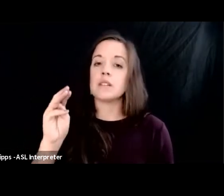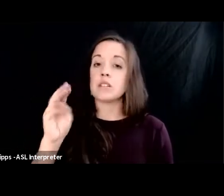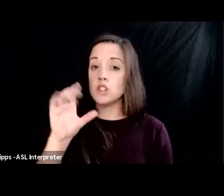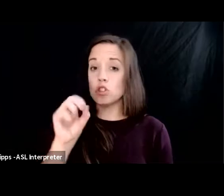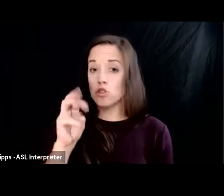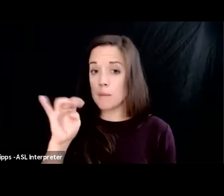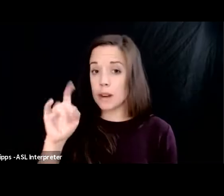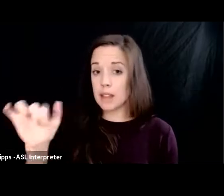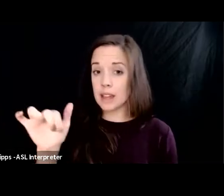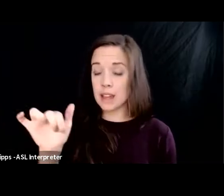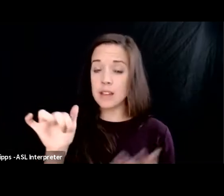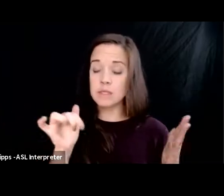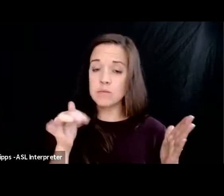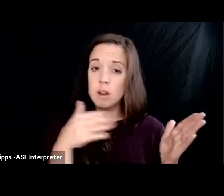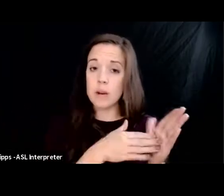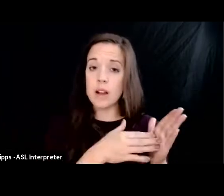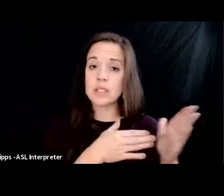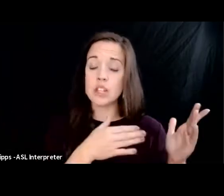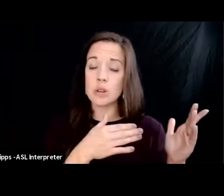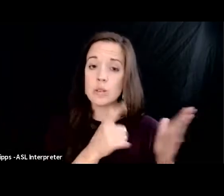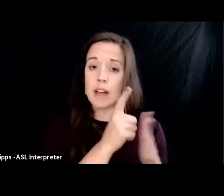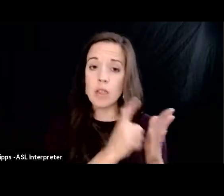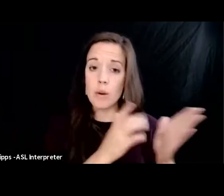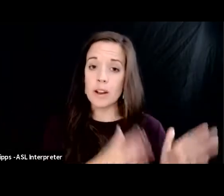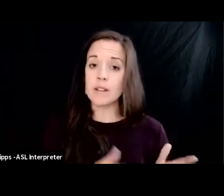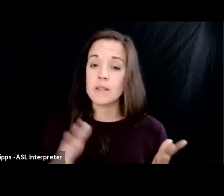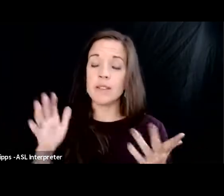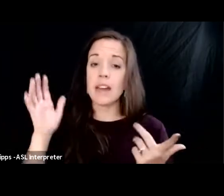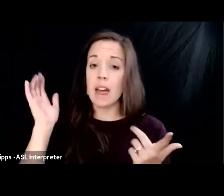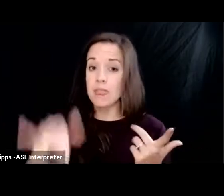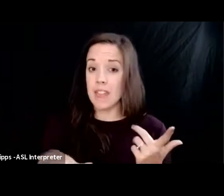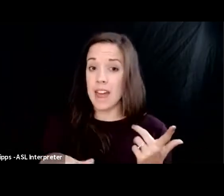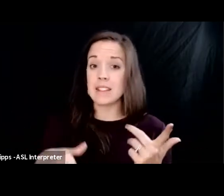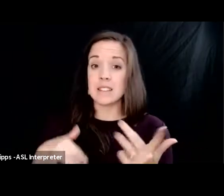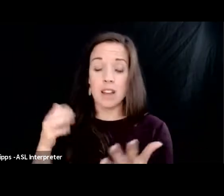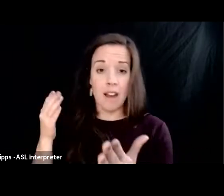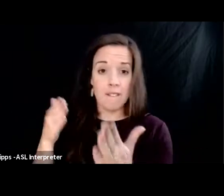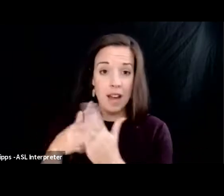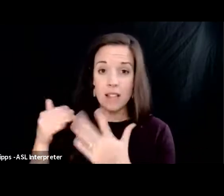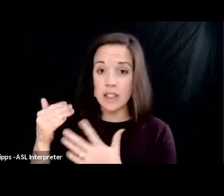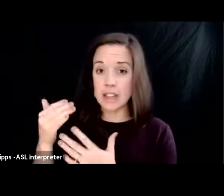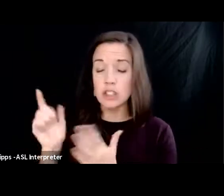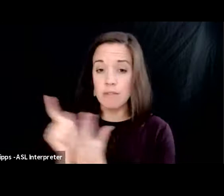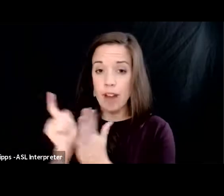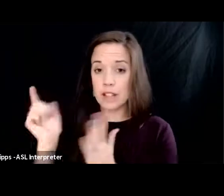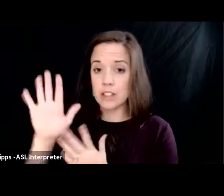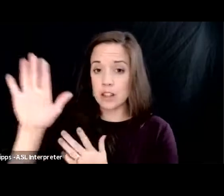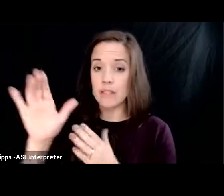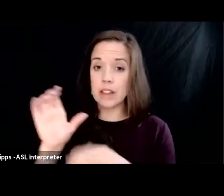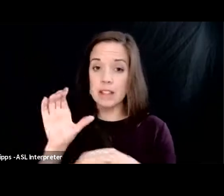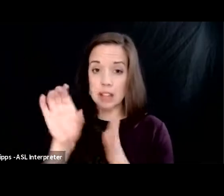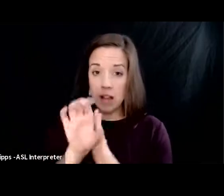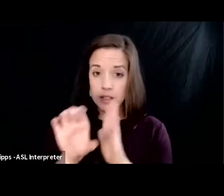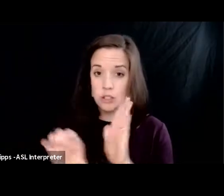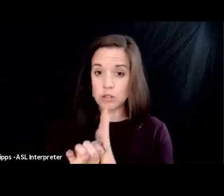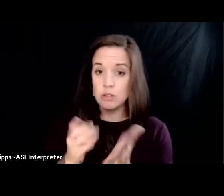in the united states and that's a fundamental violation of his constitutional rights when we as u.s citizens